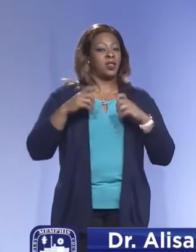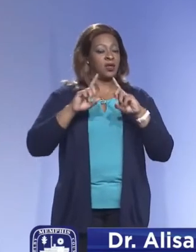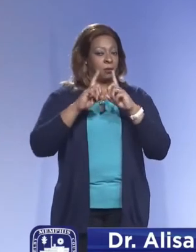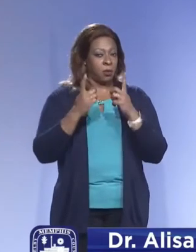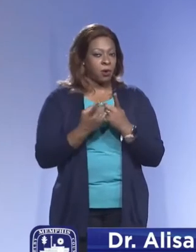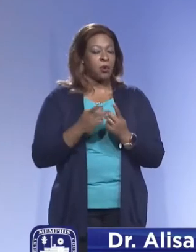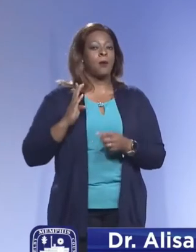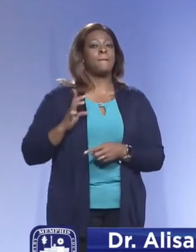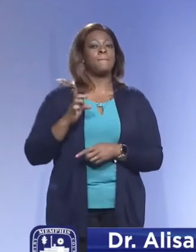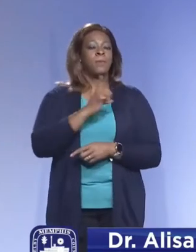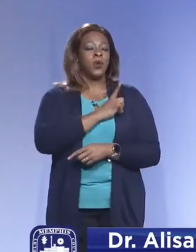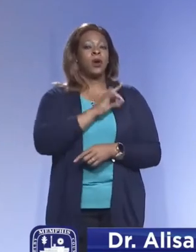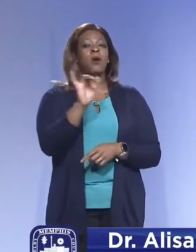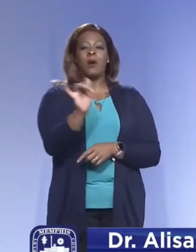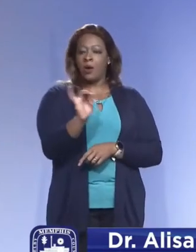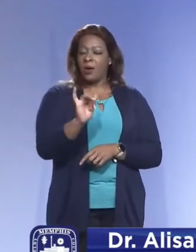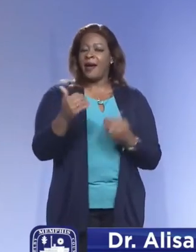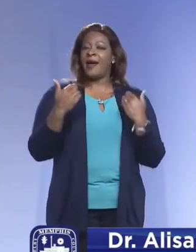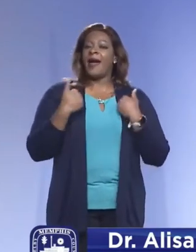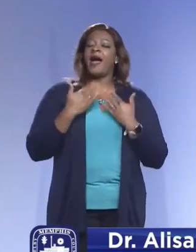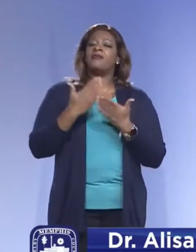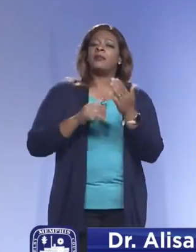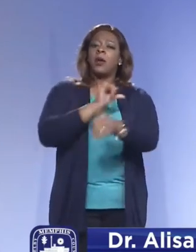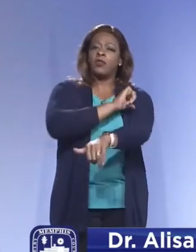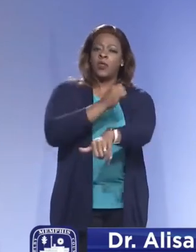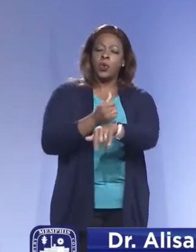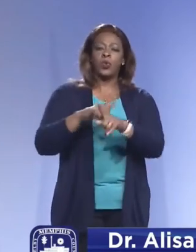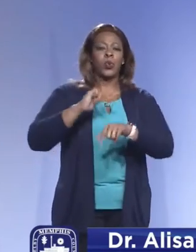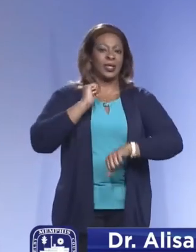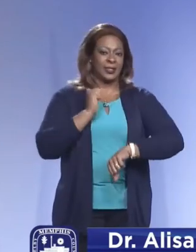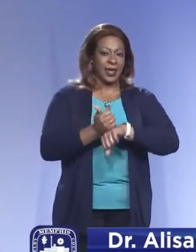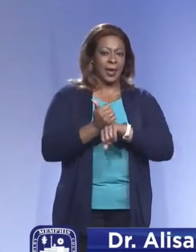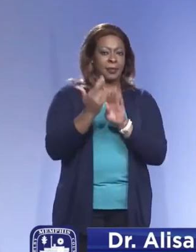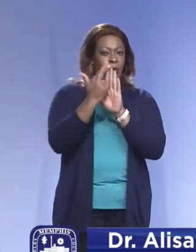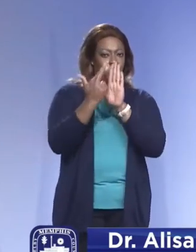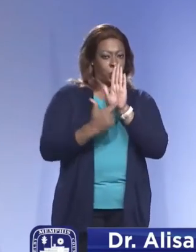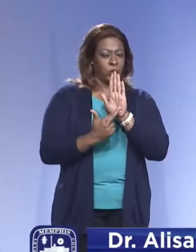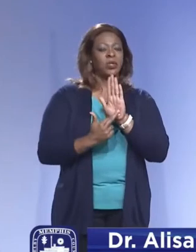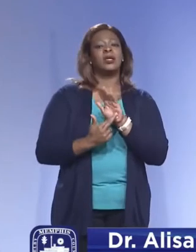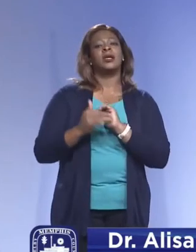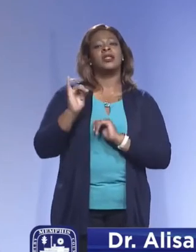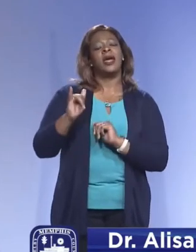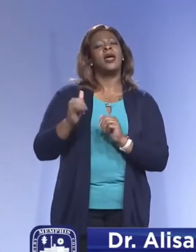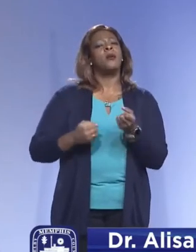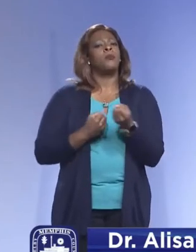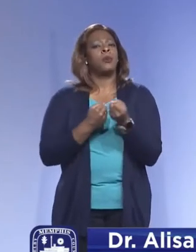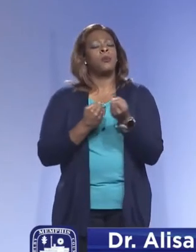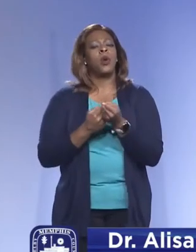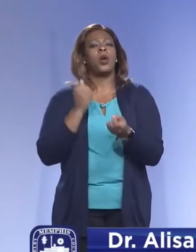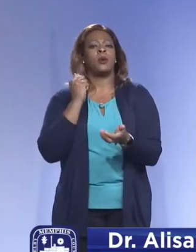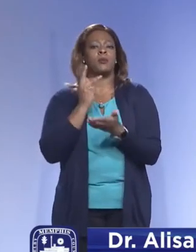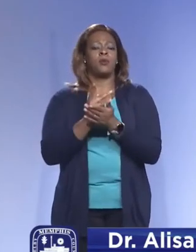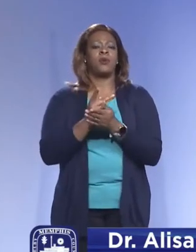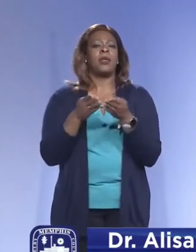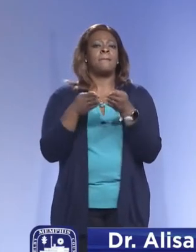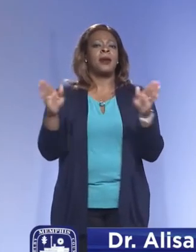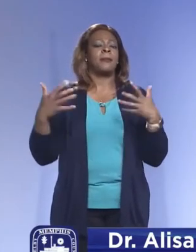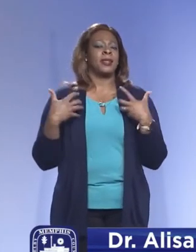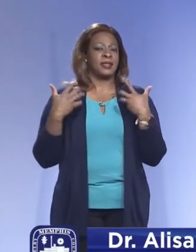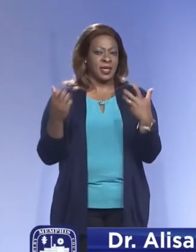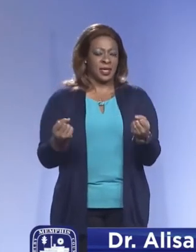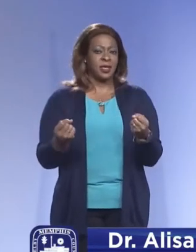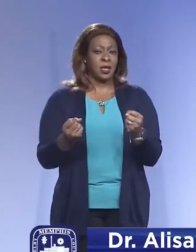The Board also has some authority to establish rules that would promote and improve the public's health.